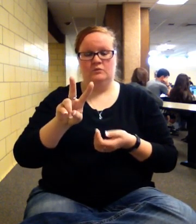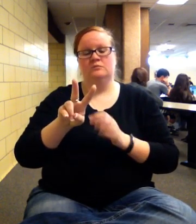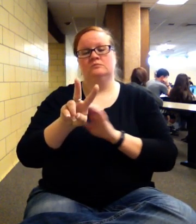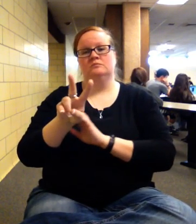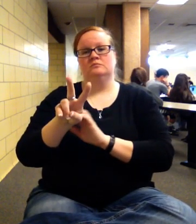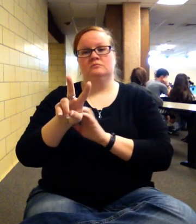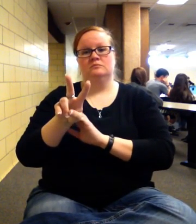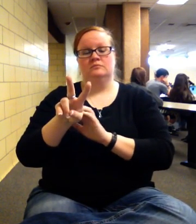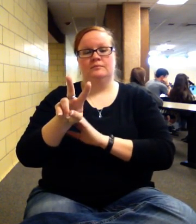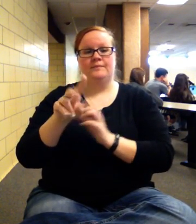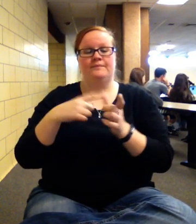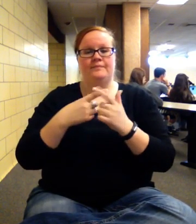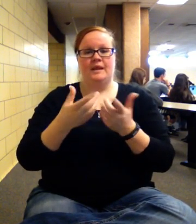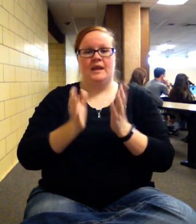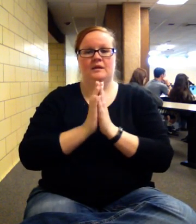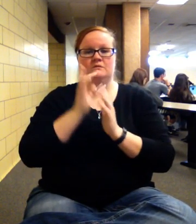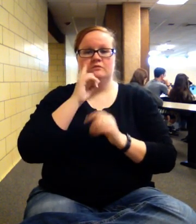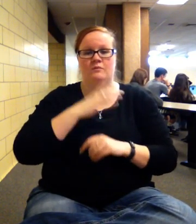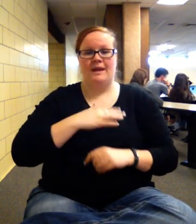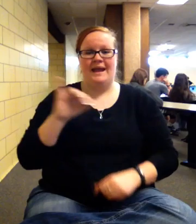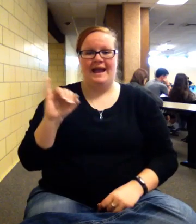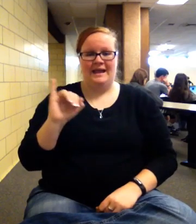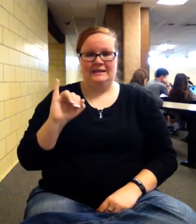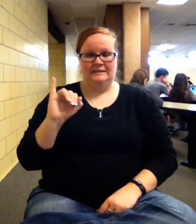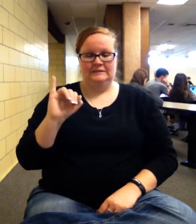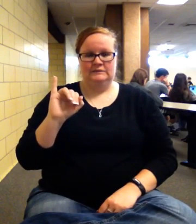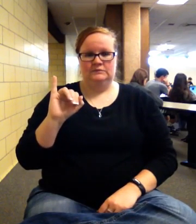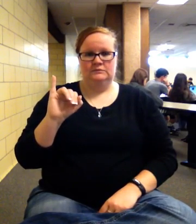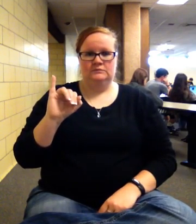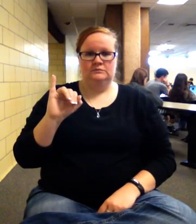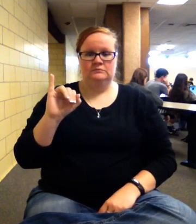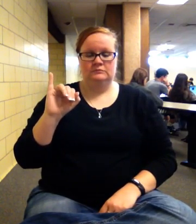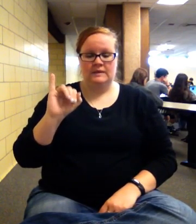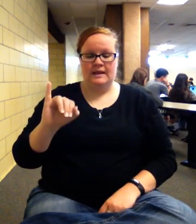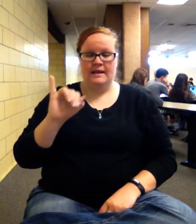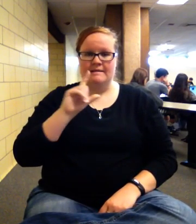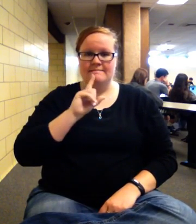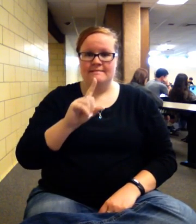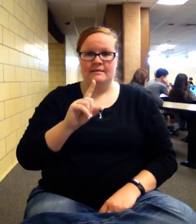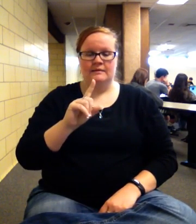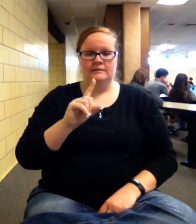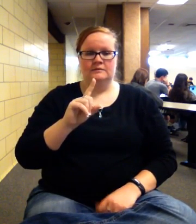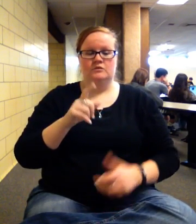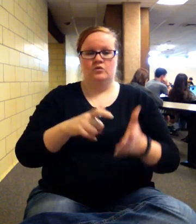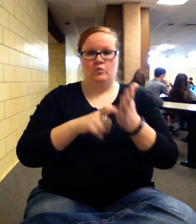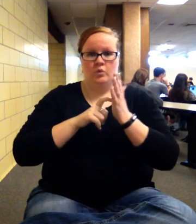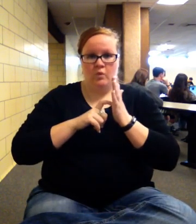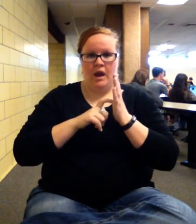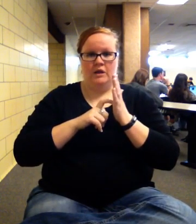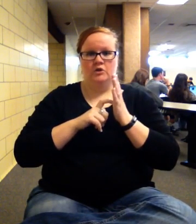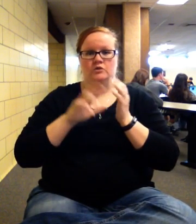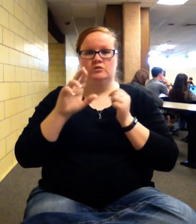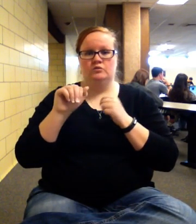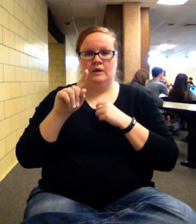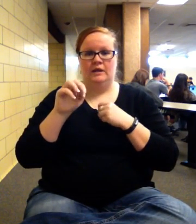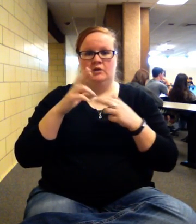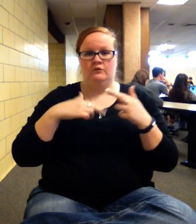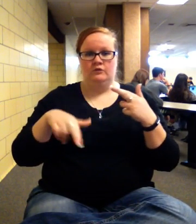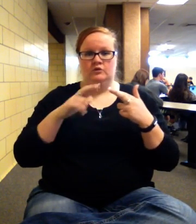And it asks me for my I. And I is the required rate of return between the cash flows. And